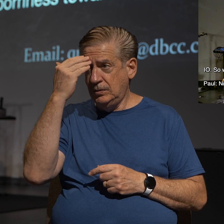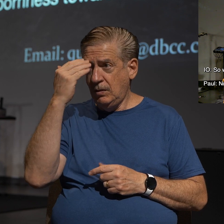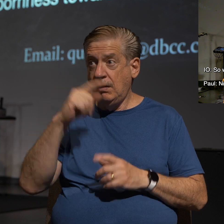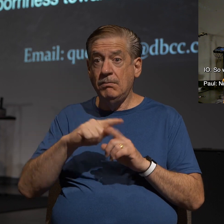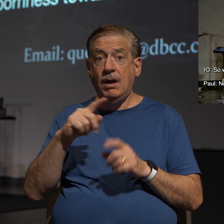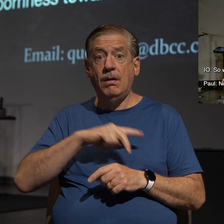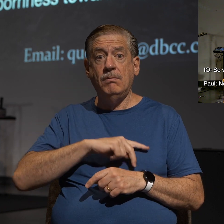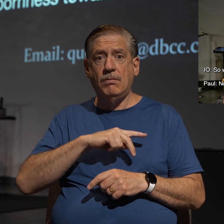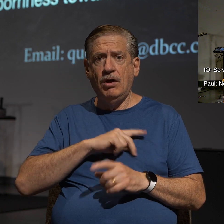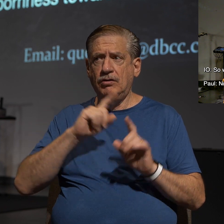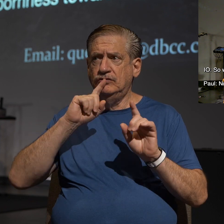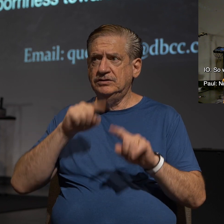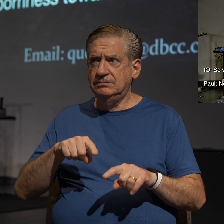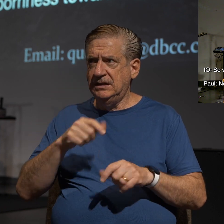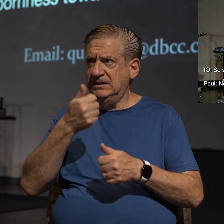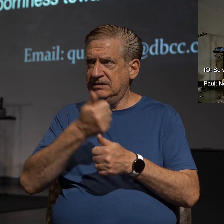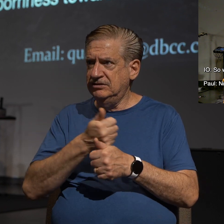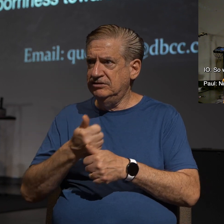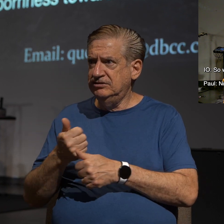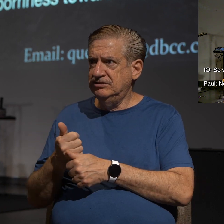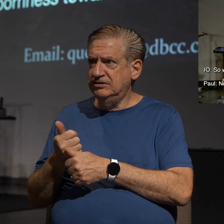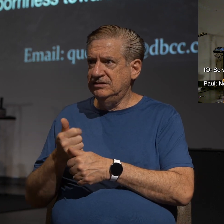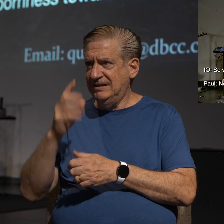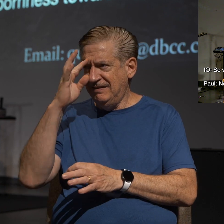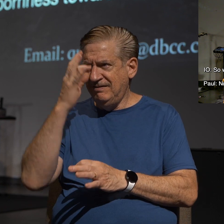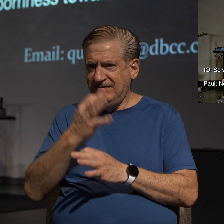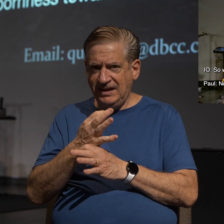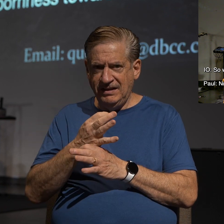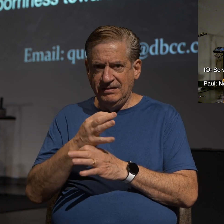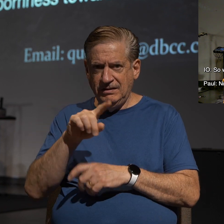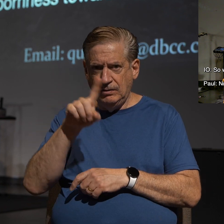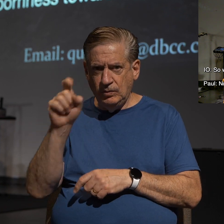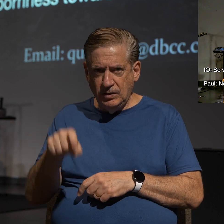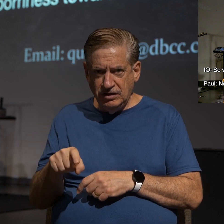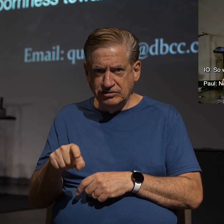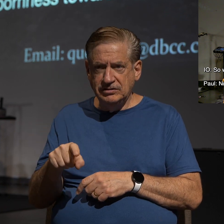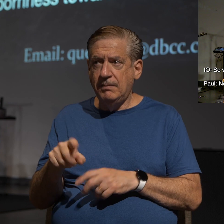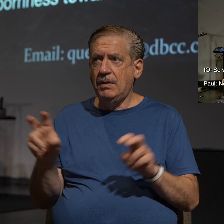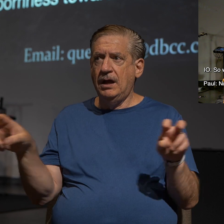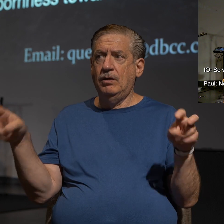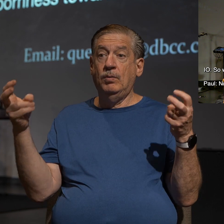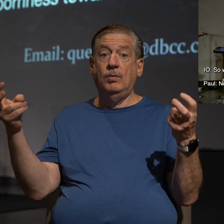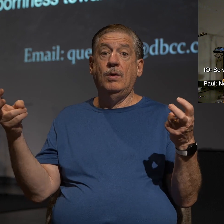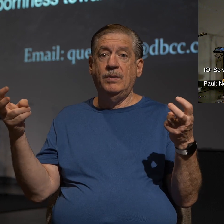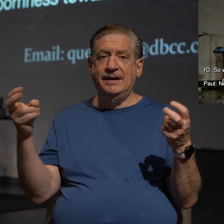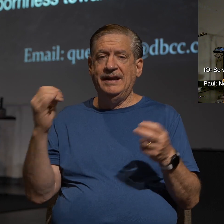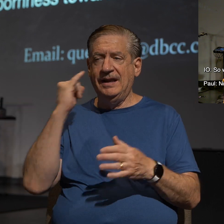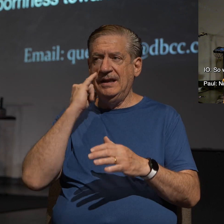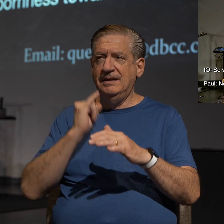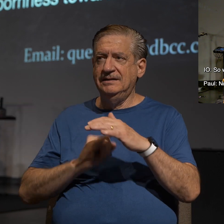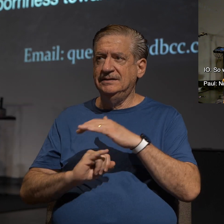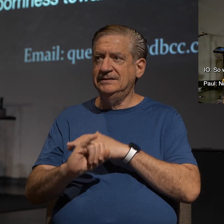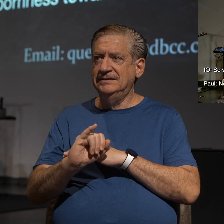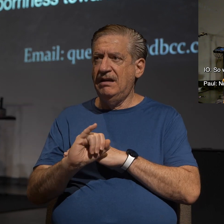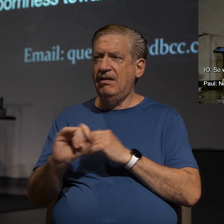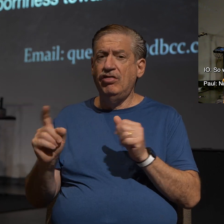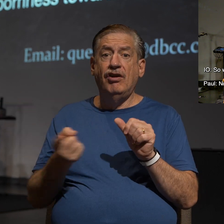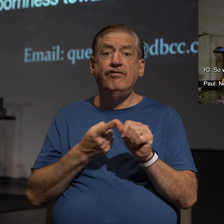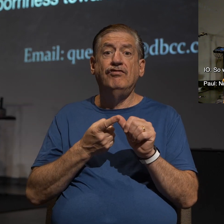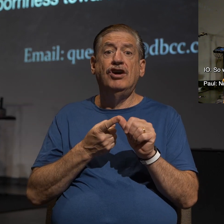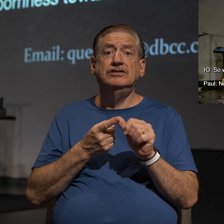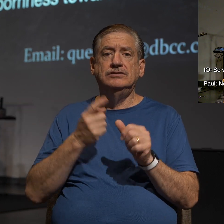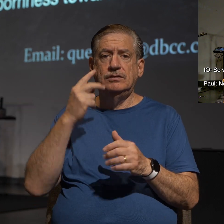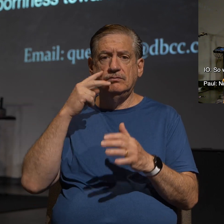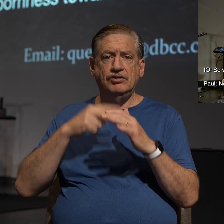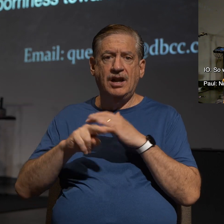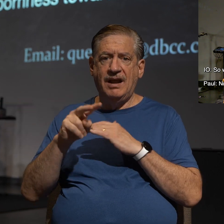responded to each of the fake questions by quoting Isaiah, the first prophet that comes in the